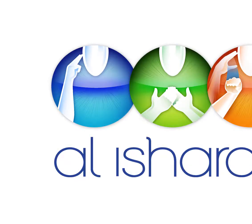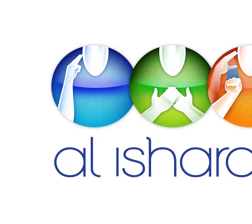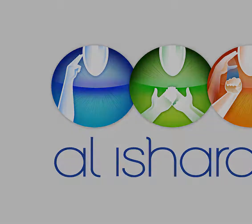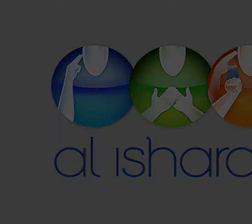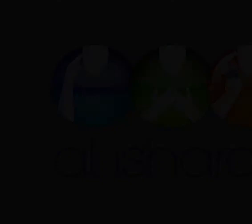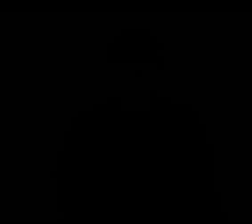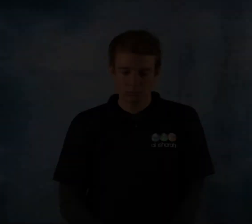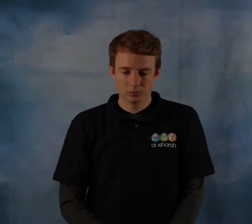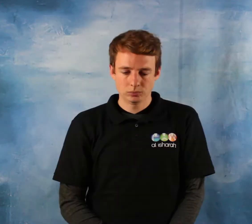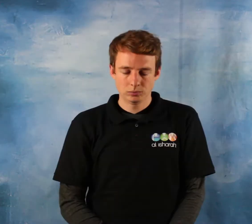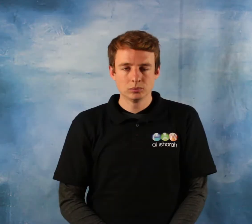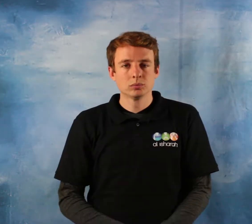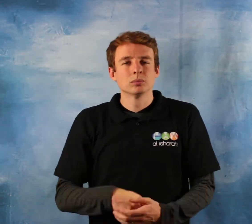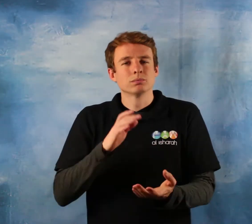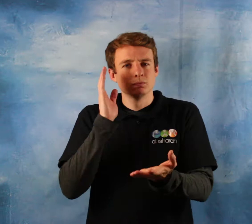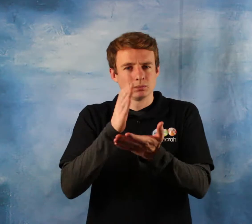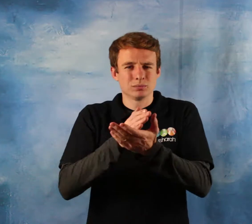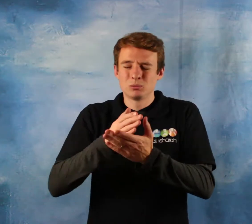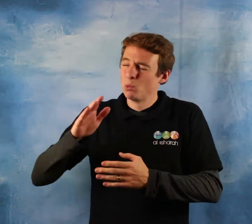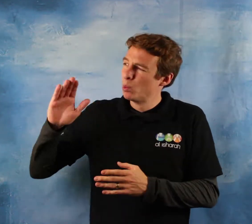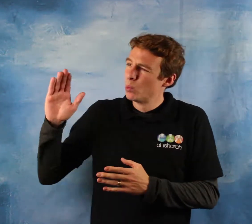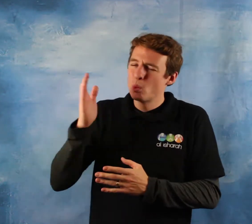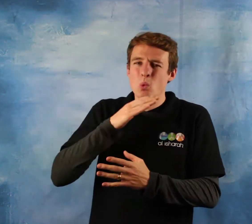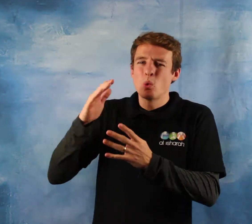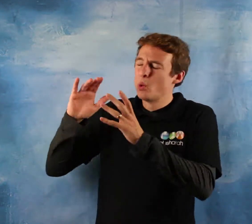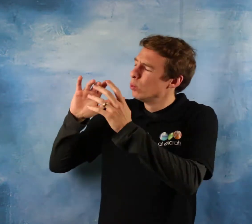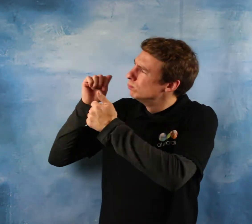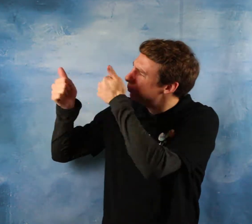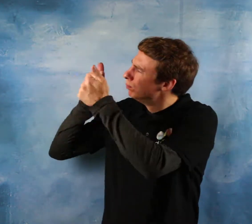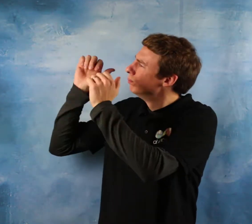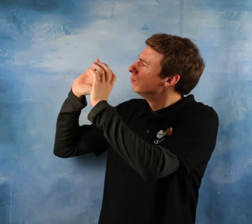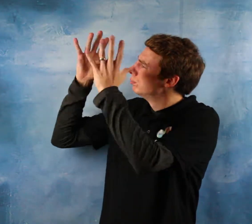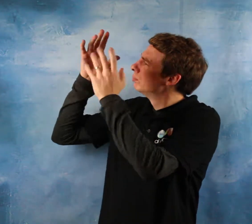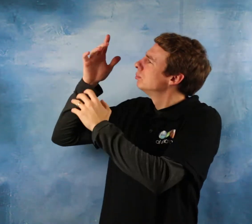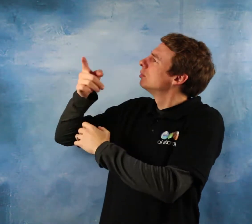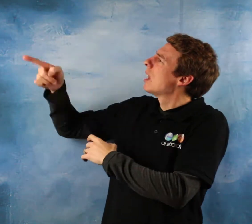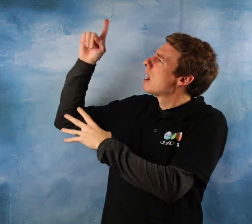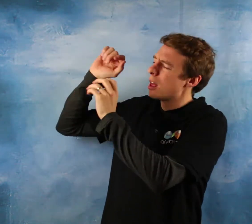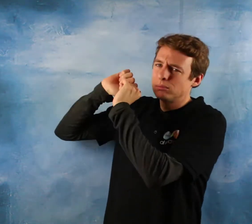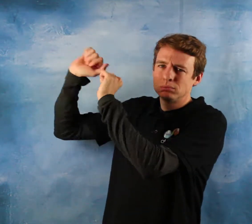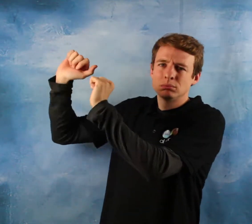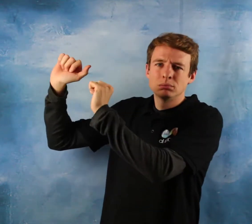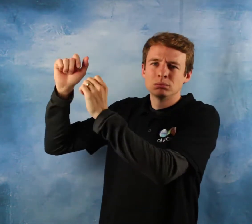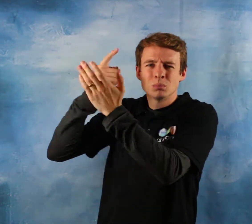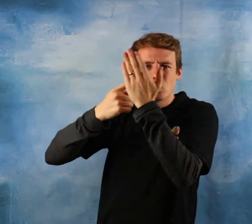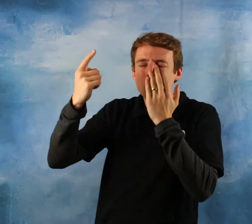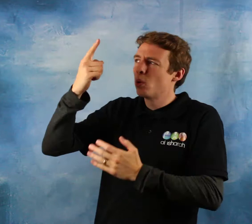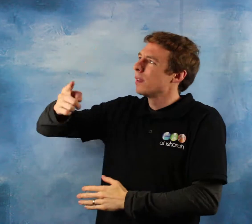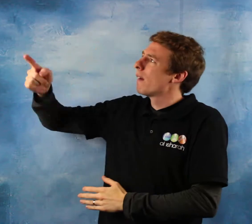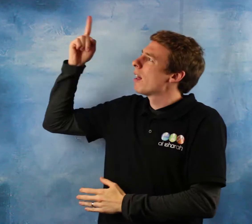Indeed all praise is to Allah, we bear witness that there is no God but him with no partner or